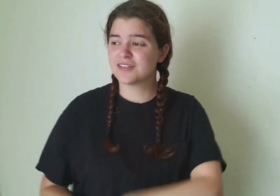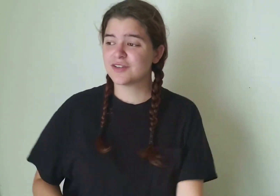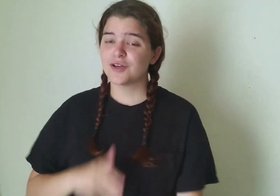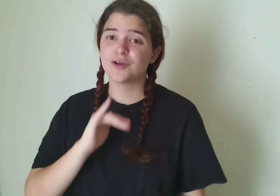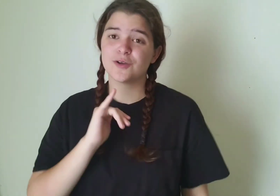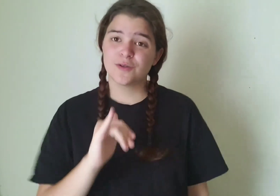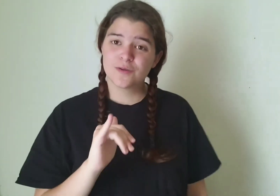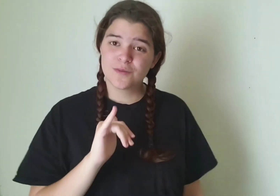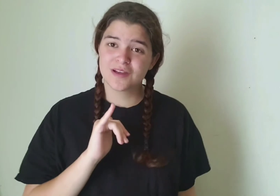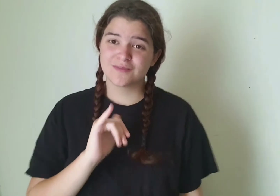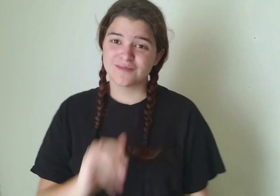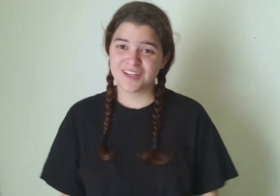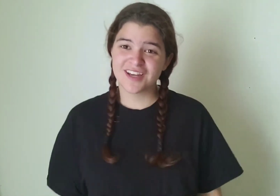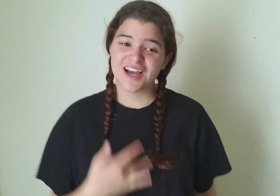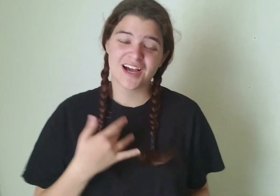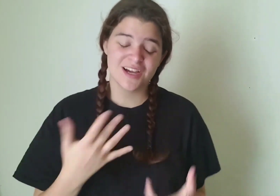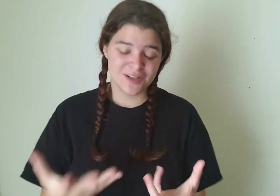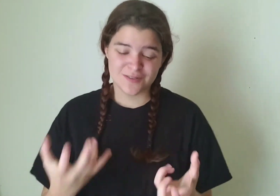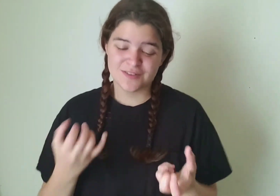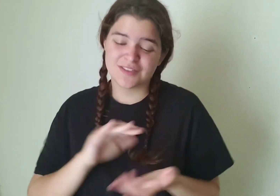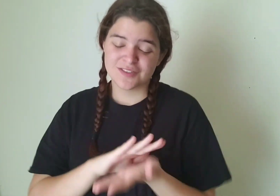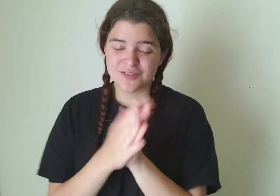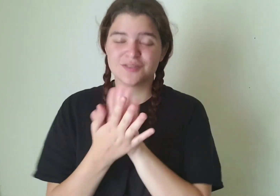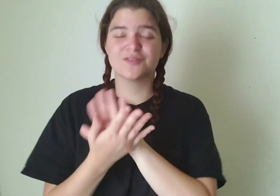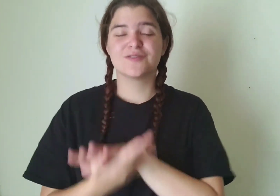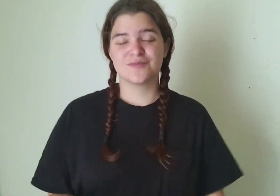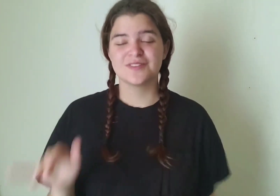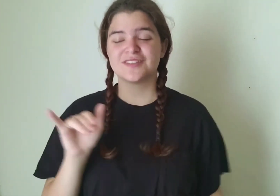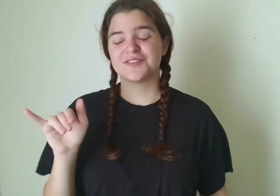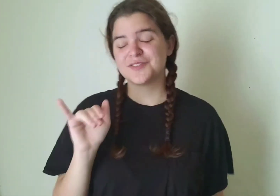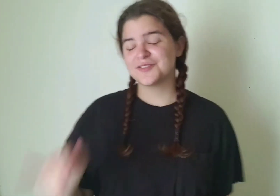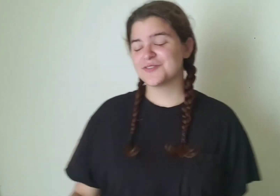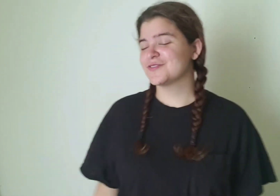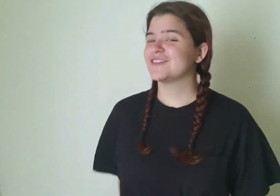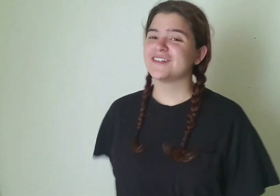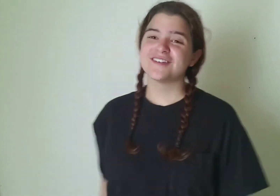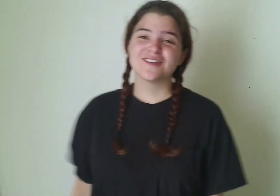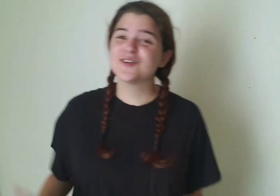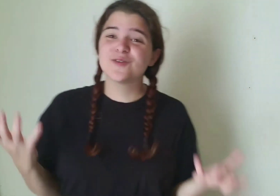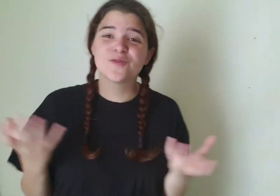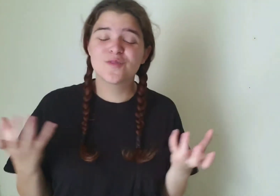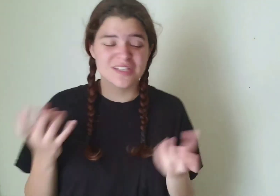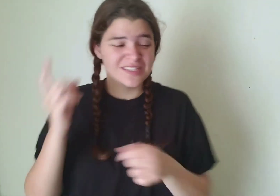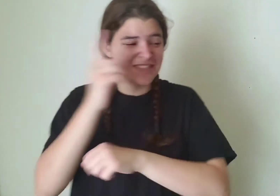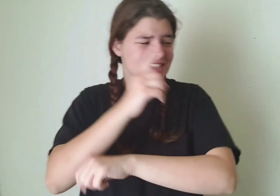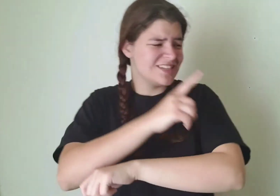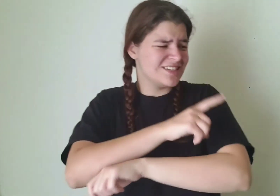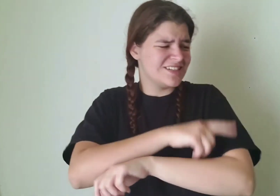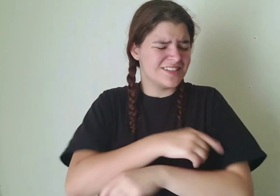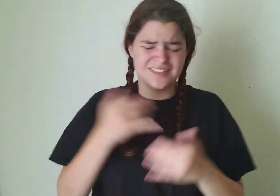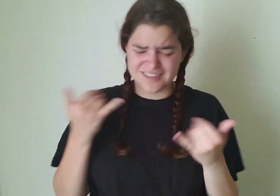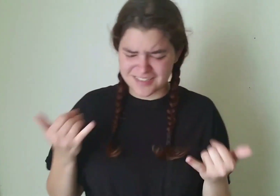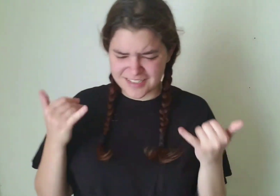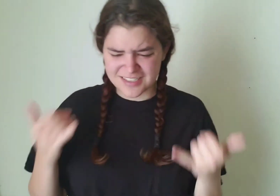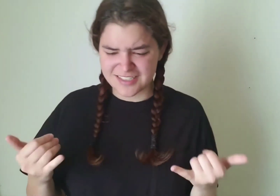You and me, I want you to do What day is